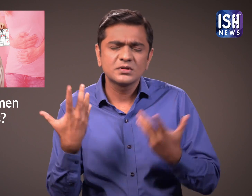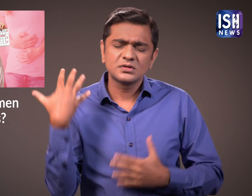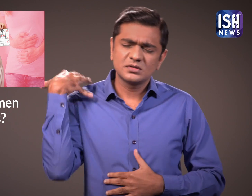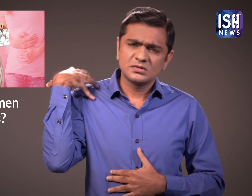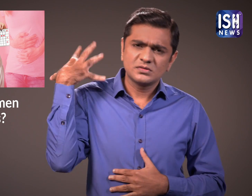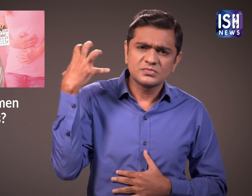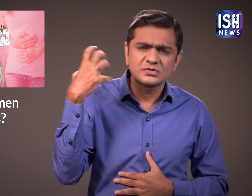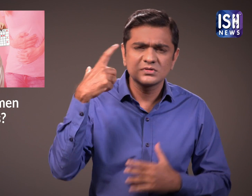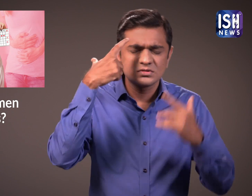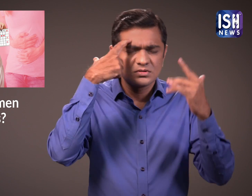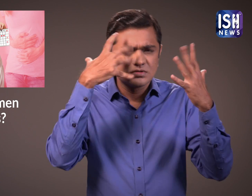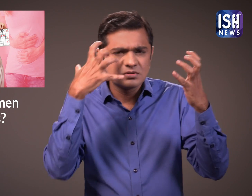6.